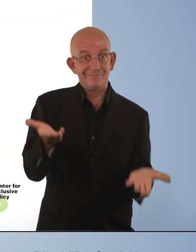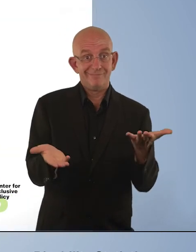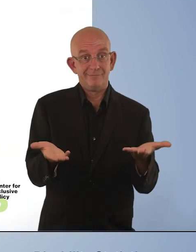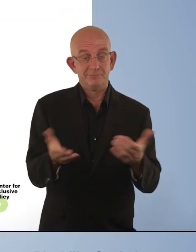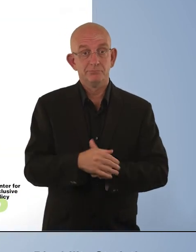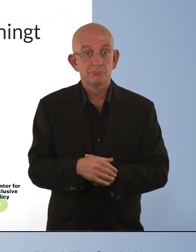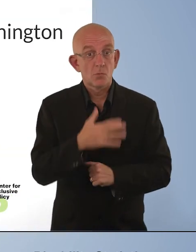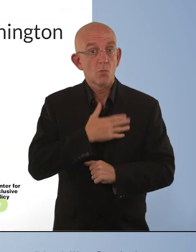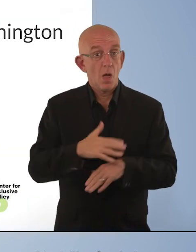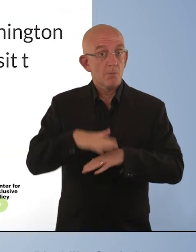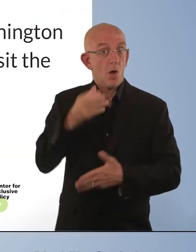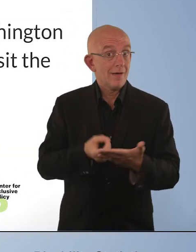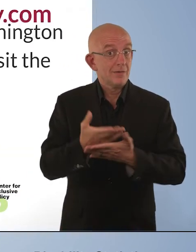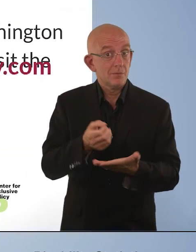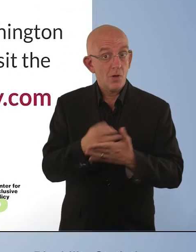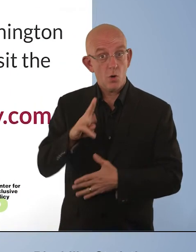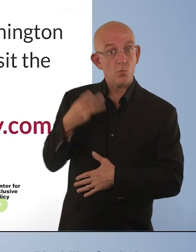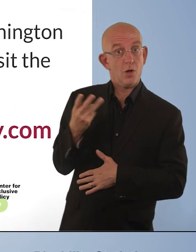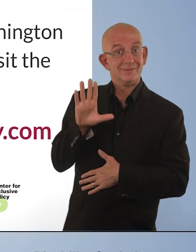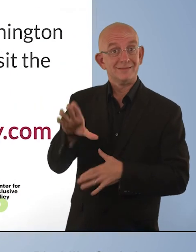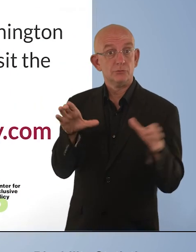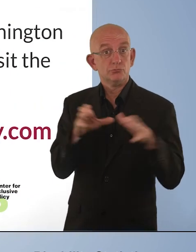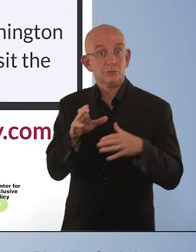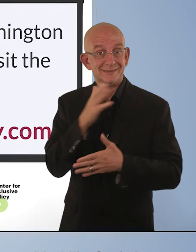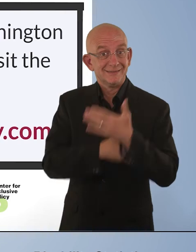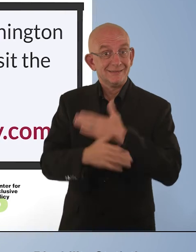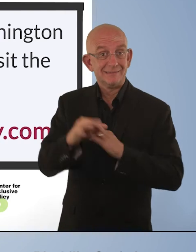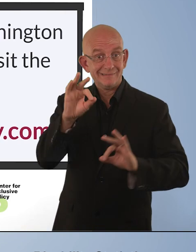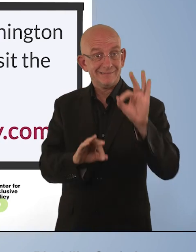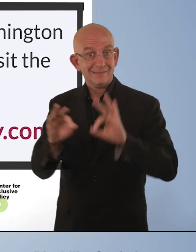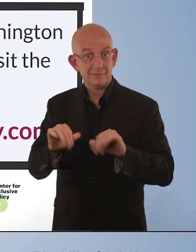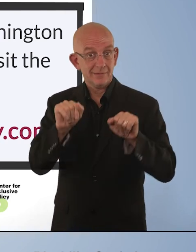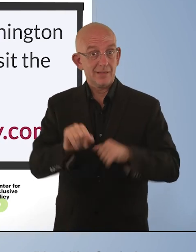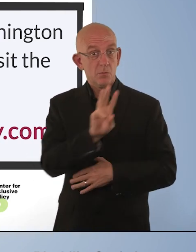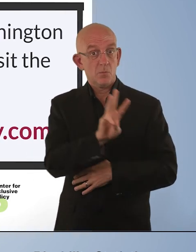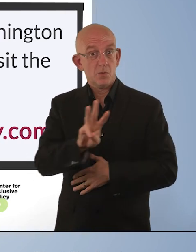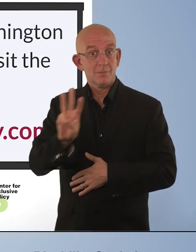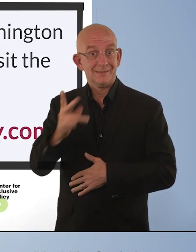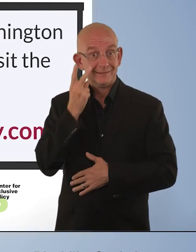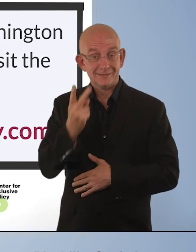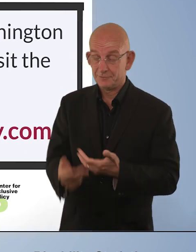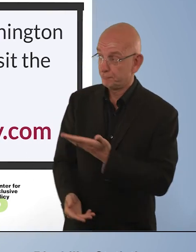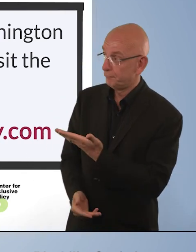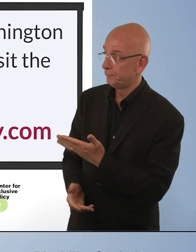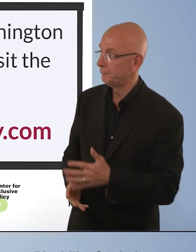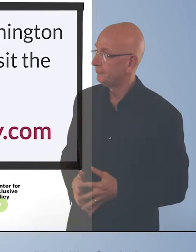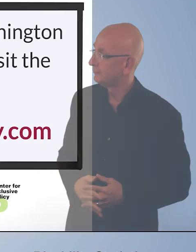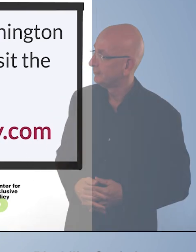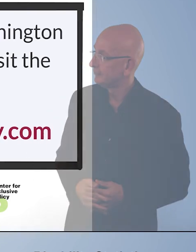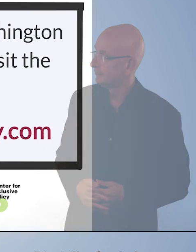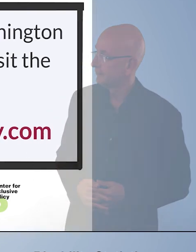For more information on the Washington Group on Disability Statistics, visit the website at washingtongroup-disability